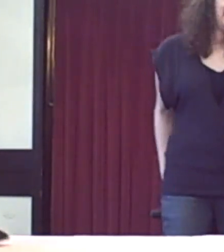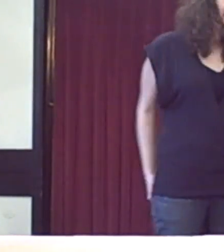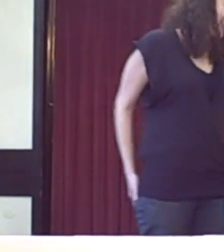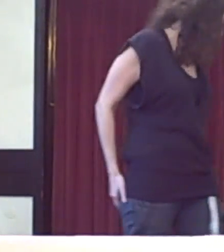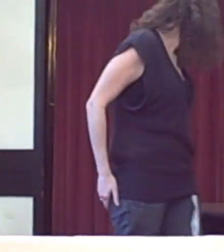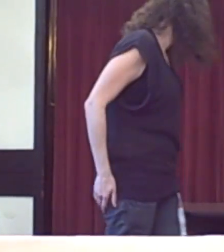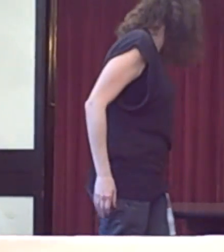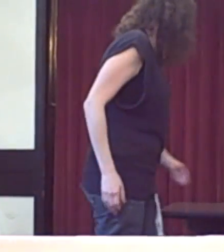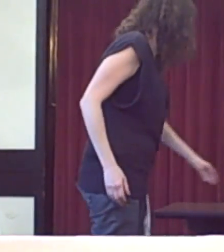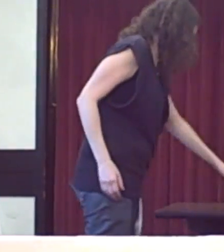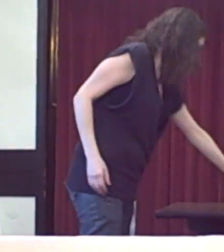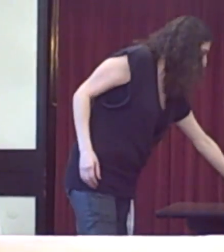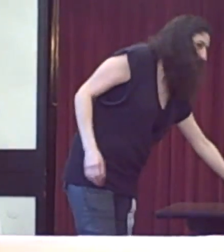Thank you. Thank you.